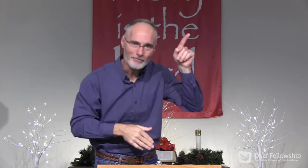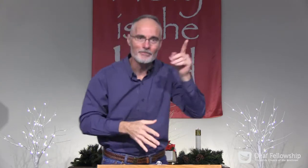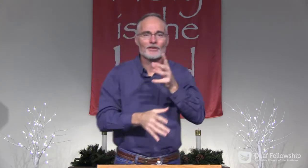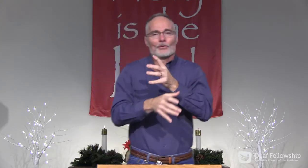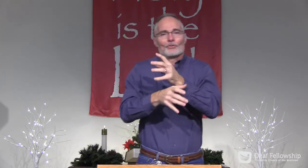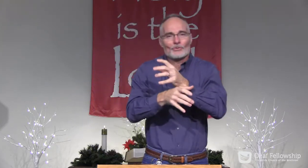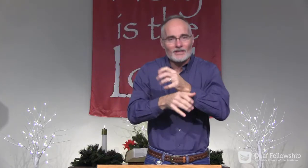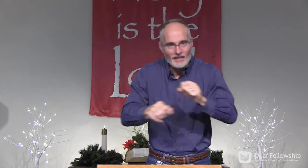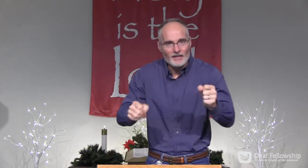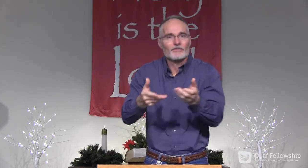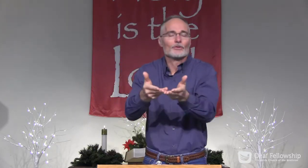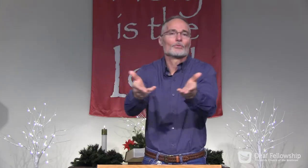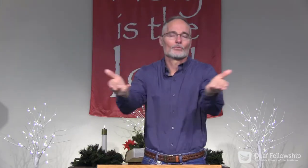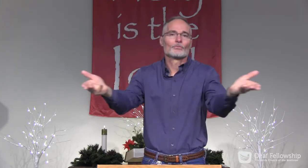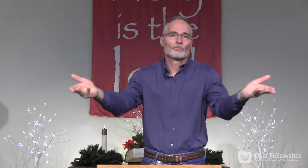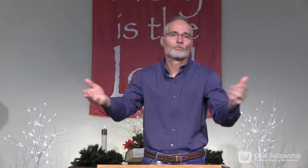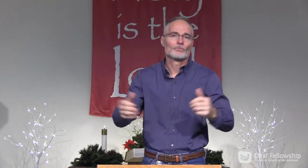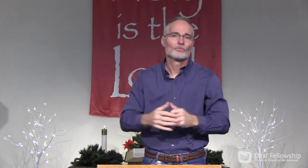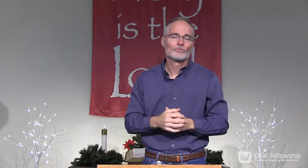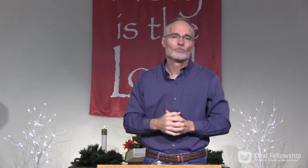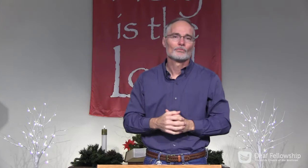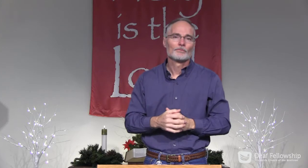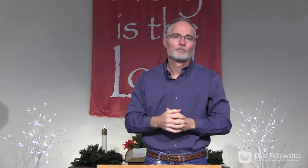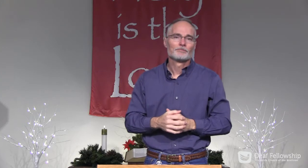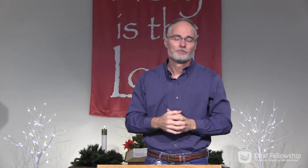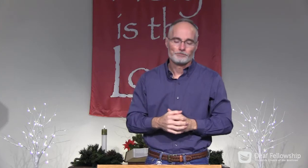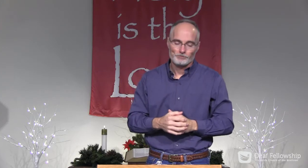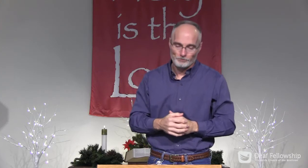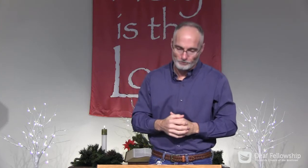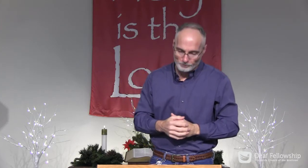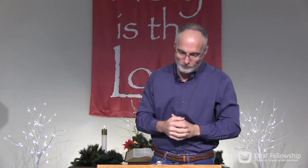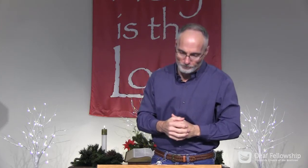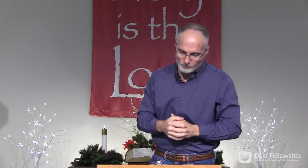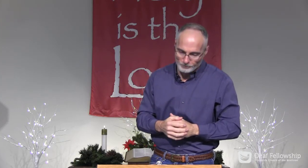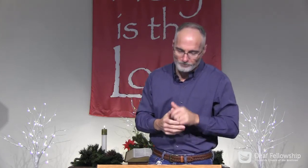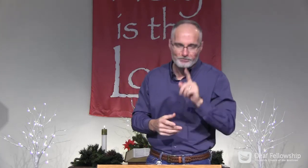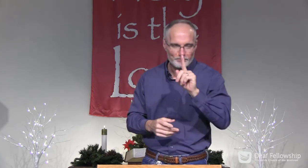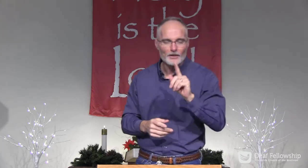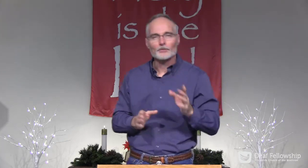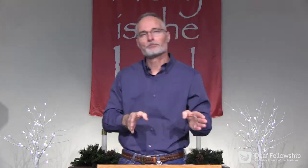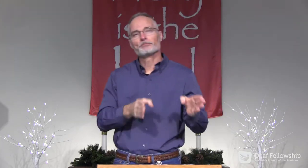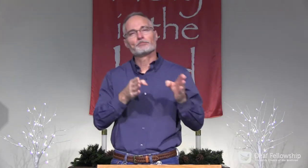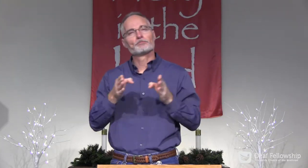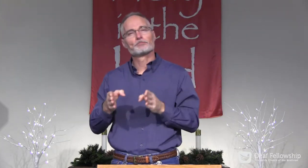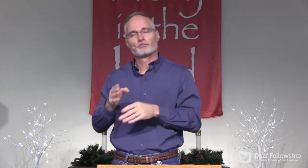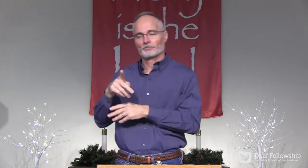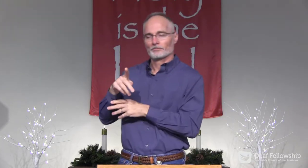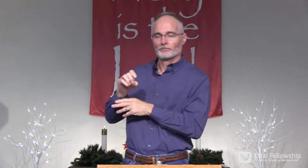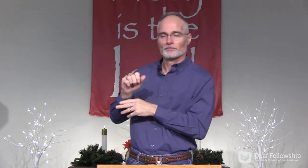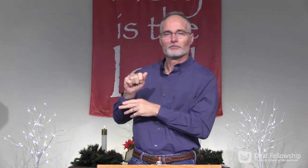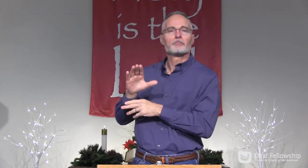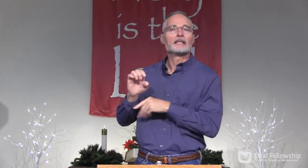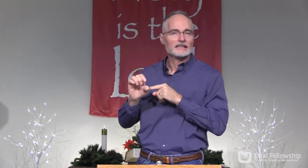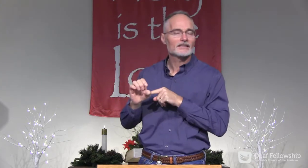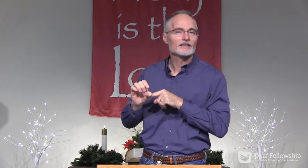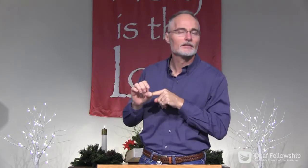for anyone who allows them to rescue them, allows Him to rescue them.